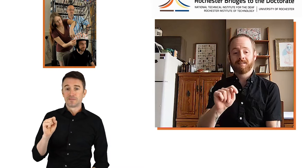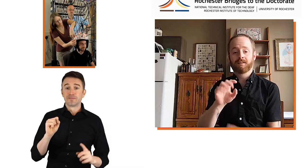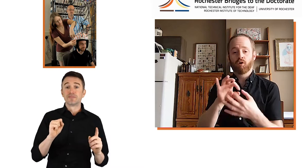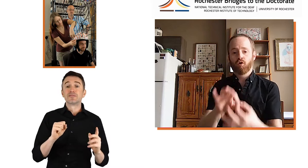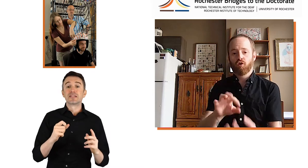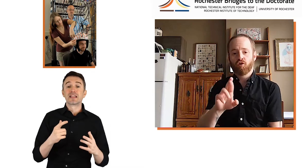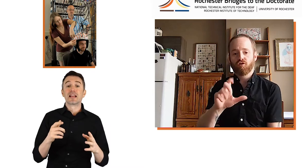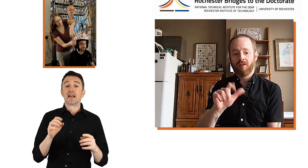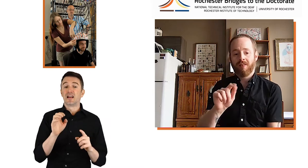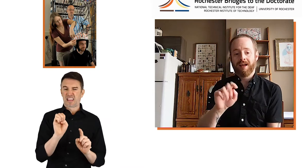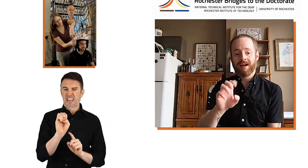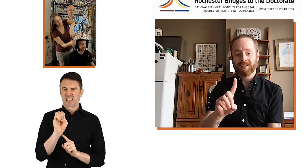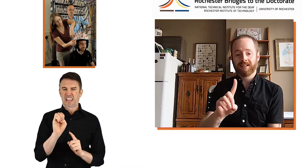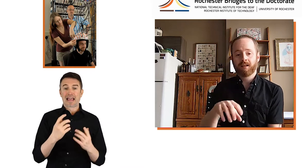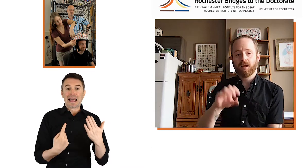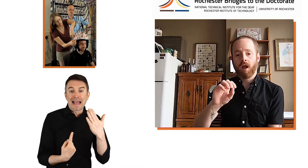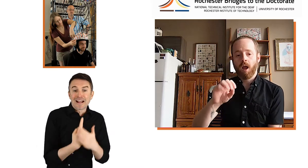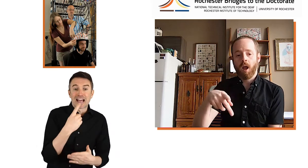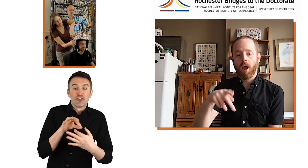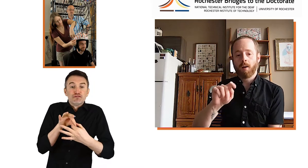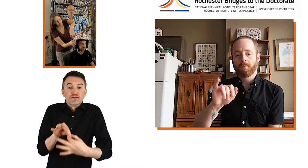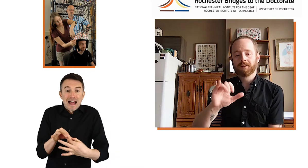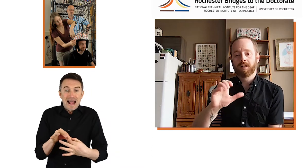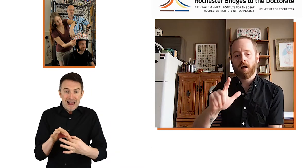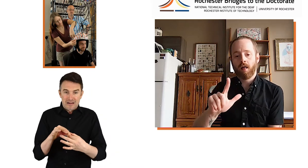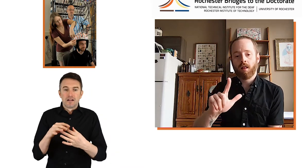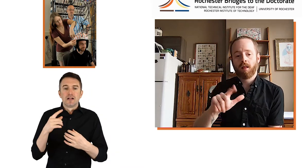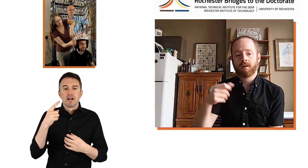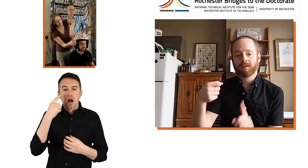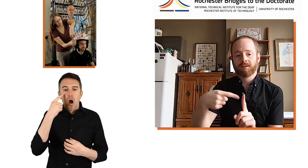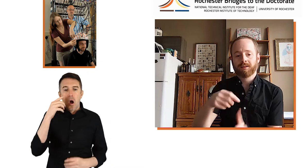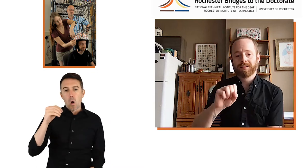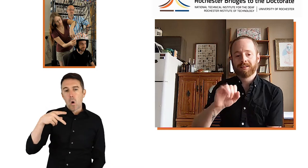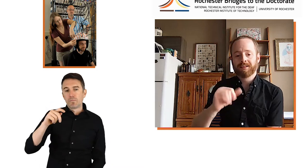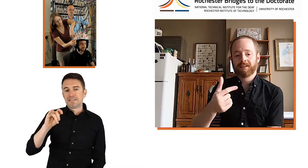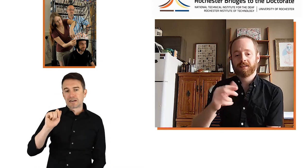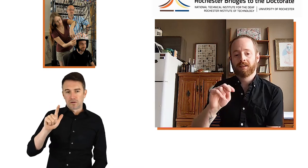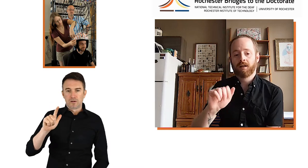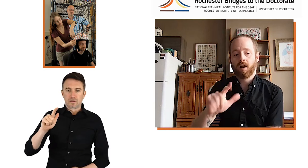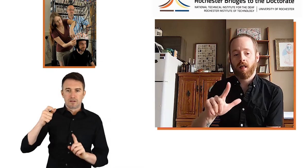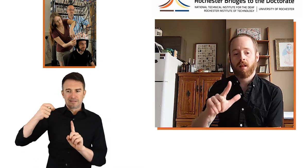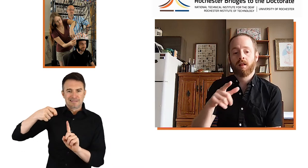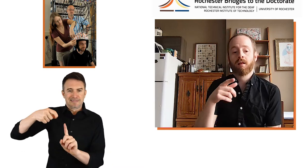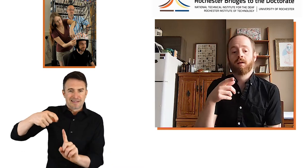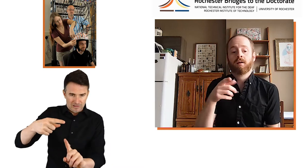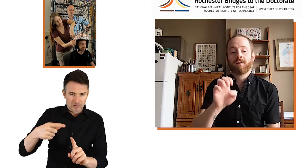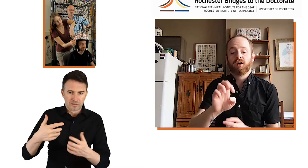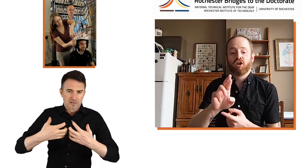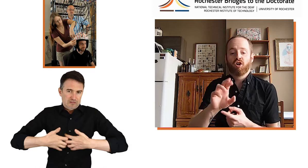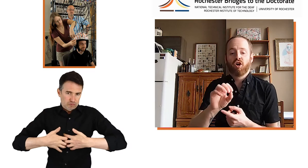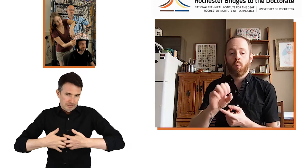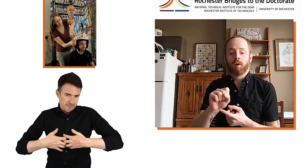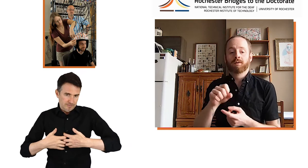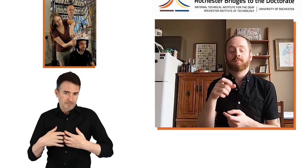This is an event-related optical signal instrument,